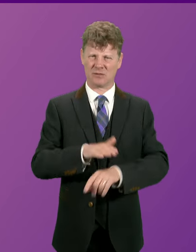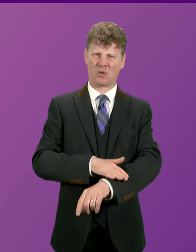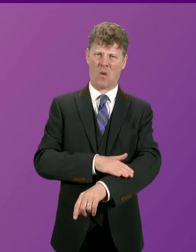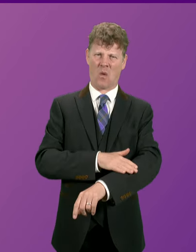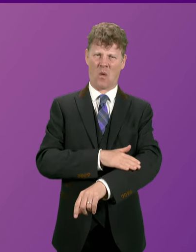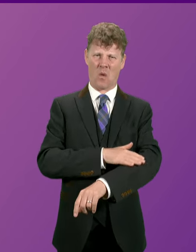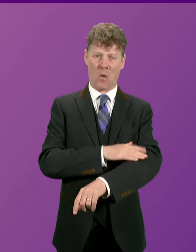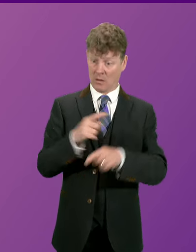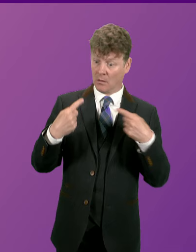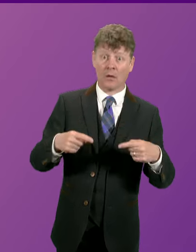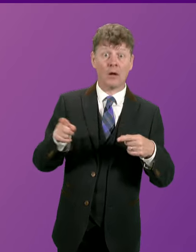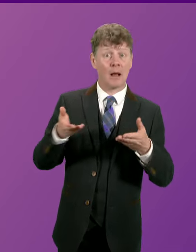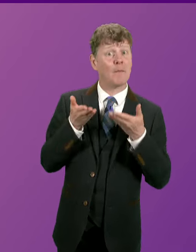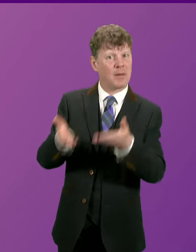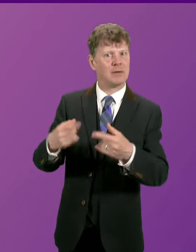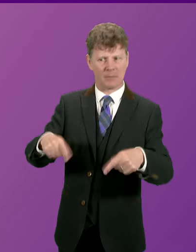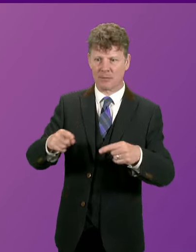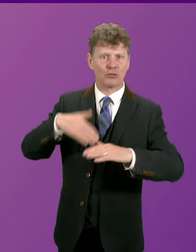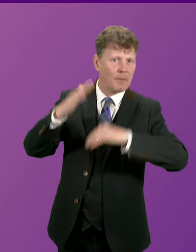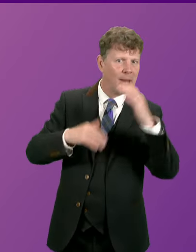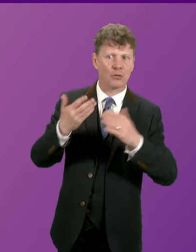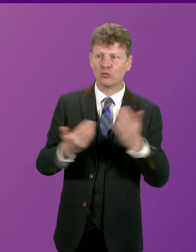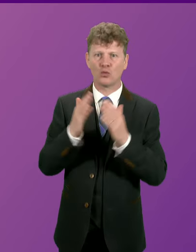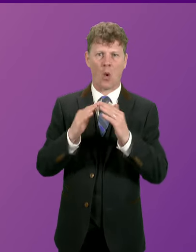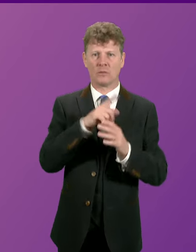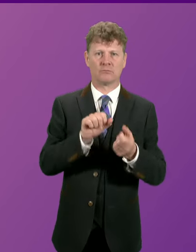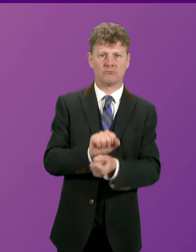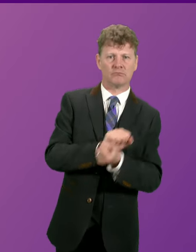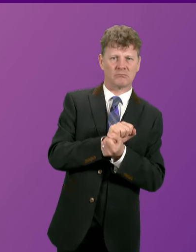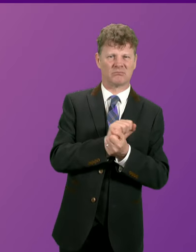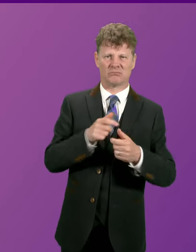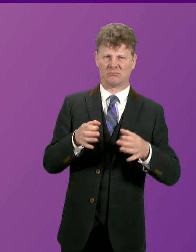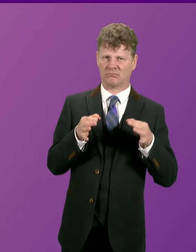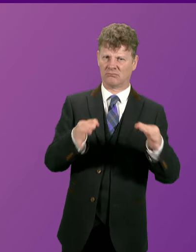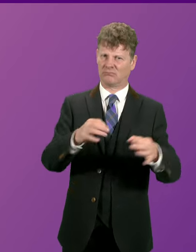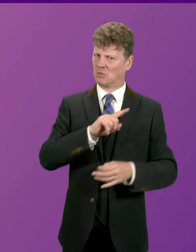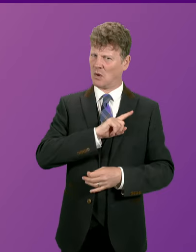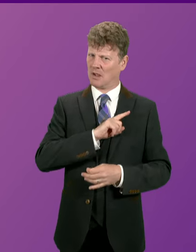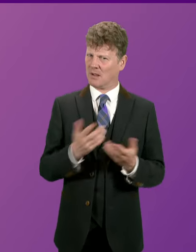development rights to build new homes in rural and island communities? First Minister.